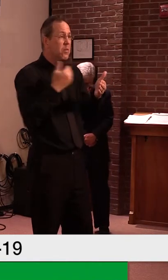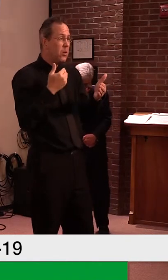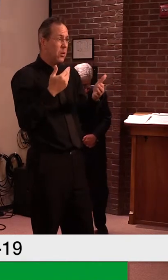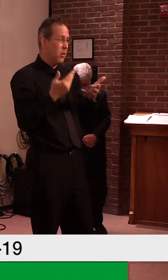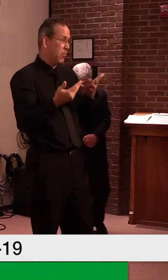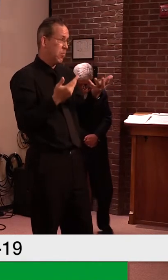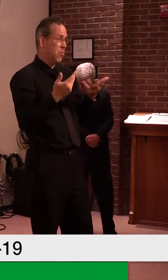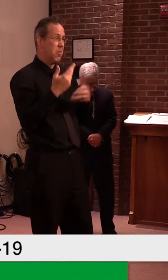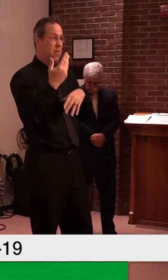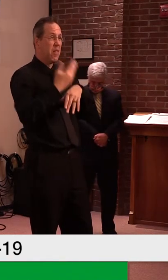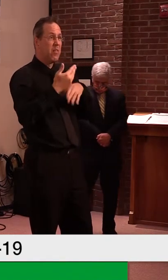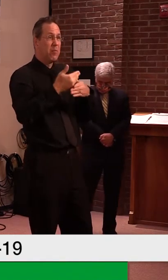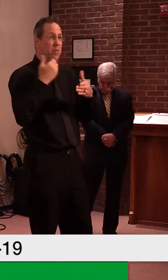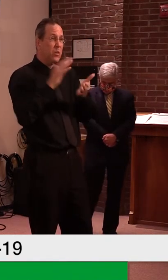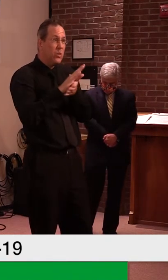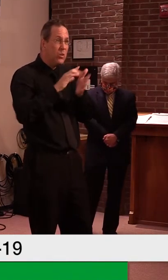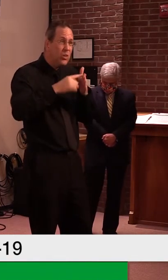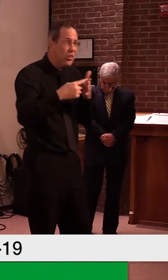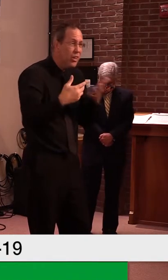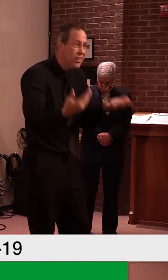September 8th, uh, opening?